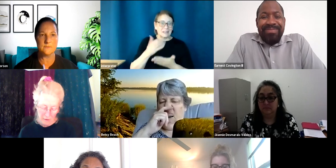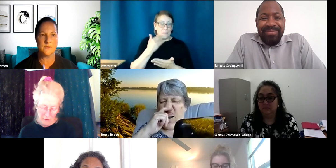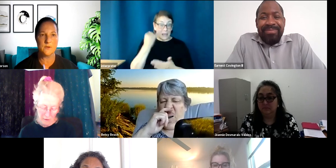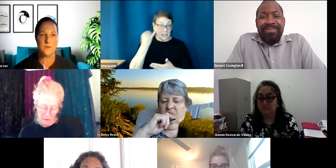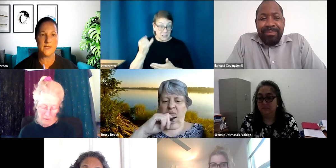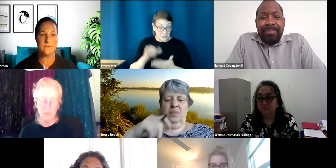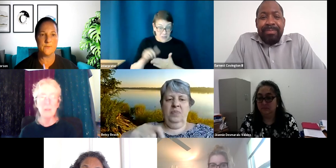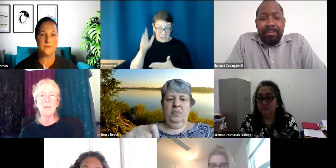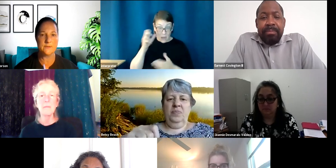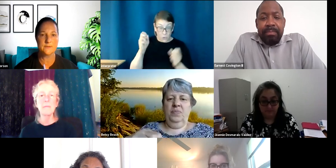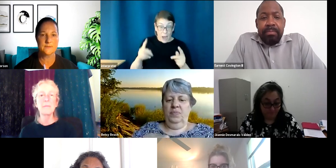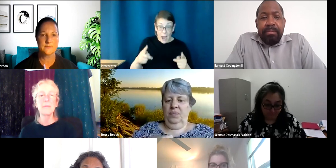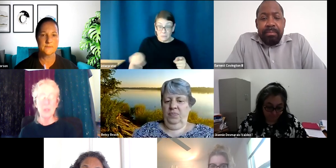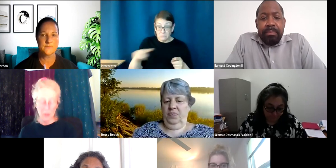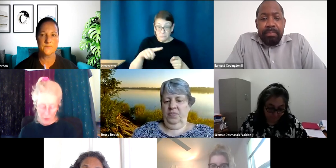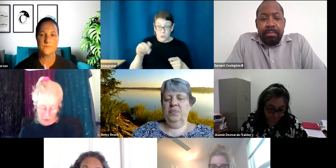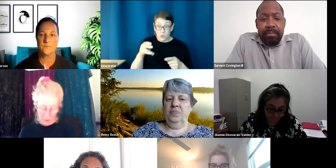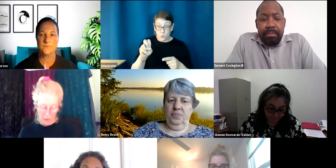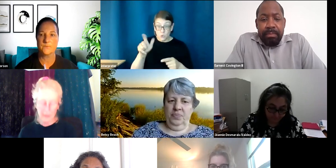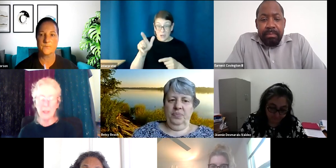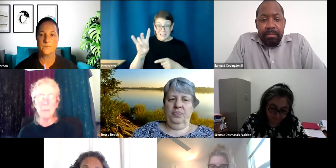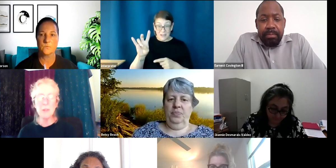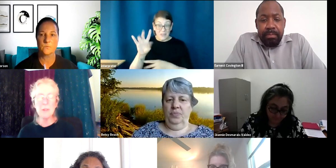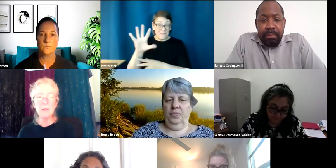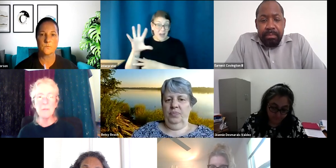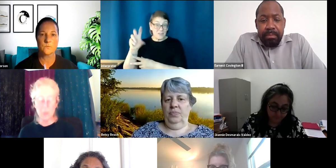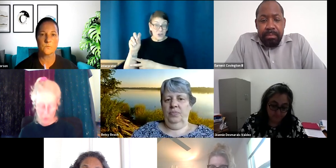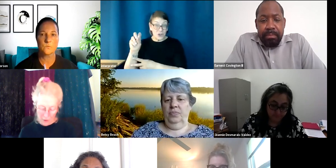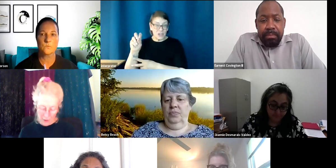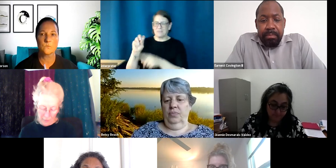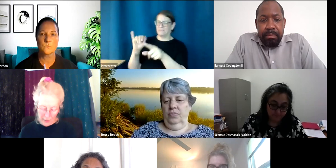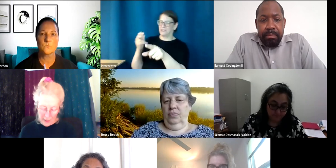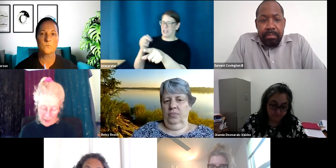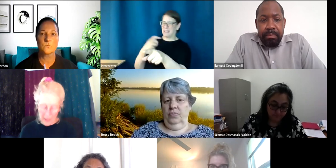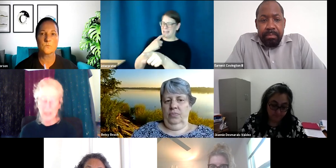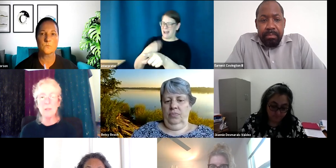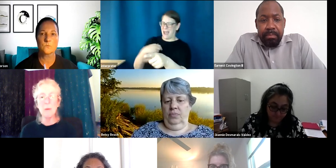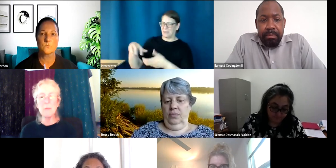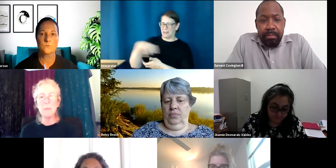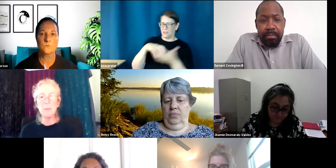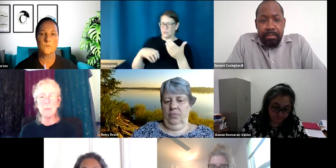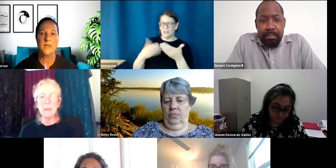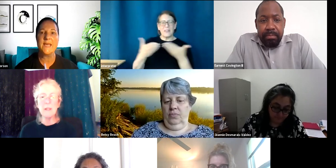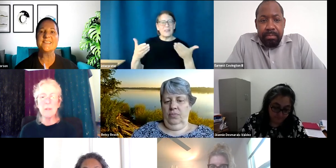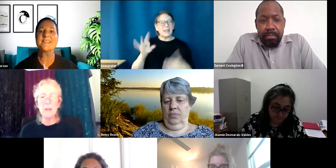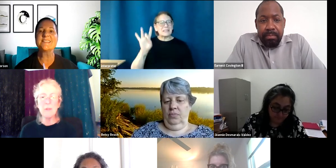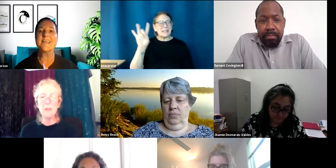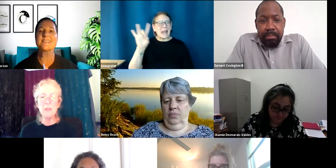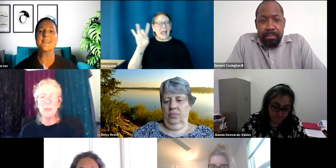okay to everyone? So I'm just confused. If the thing is at eight, why would people be there at five? It's six.